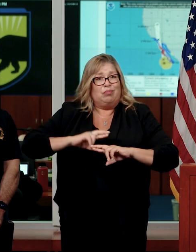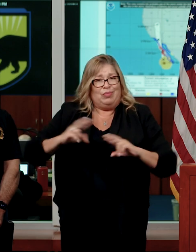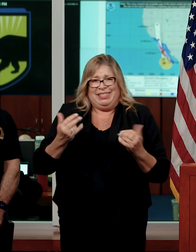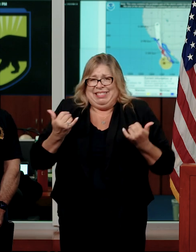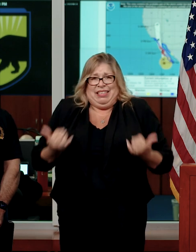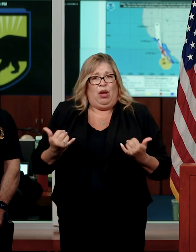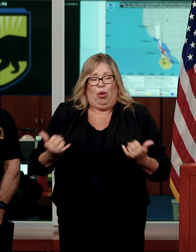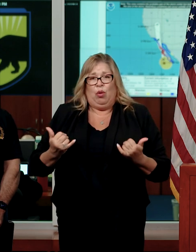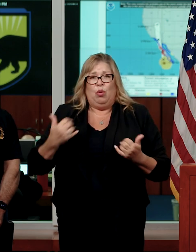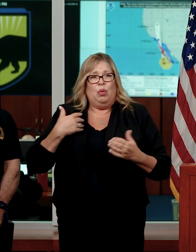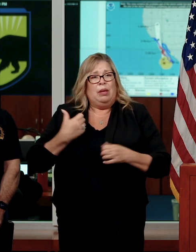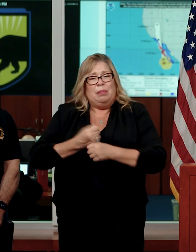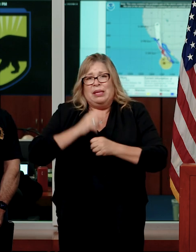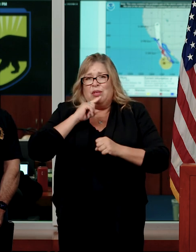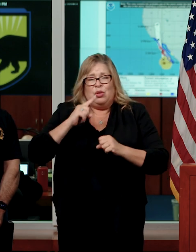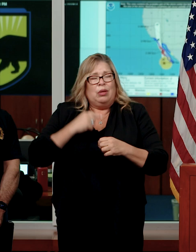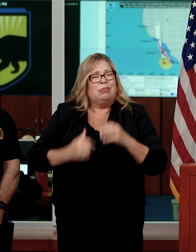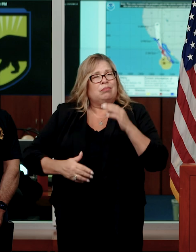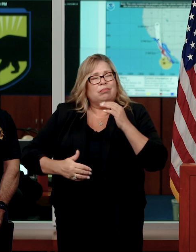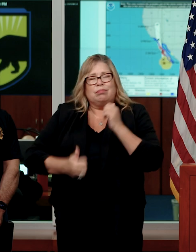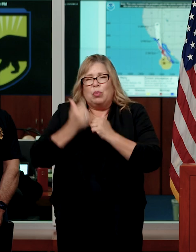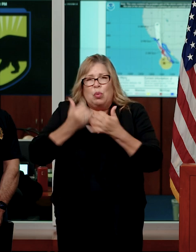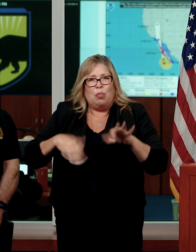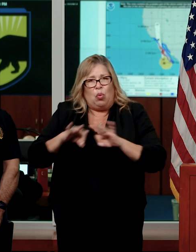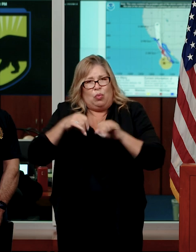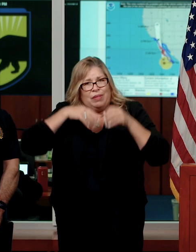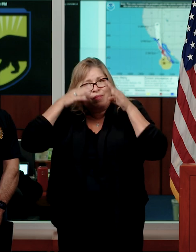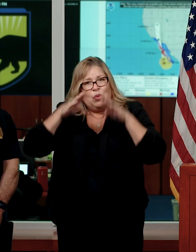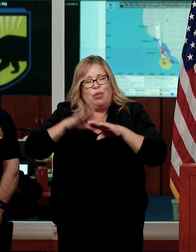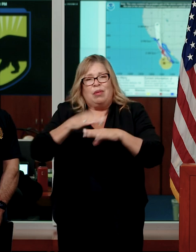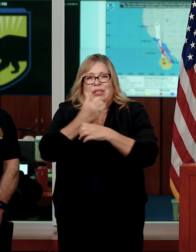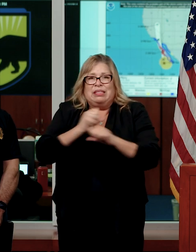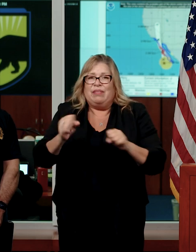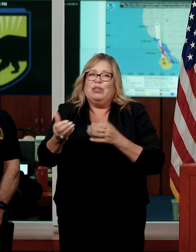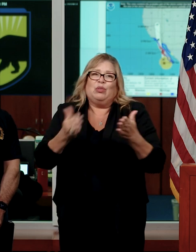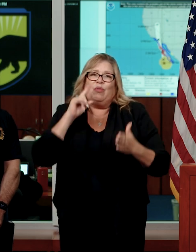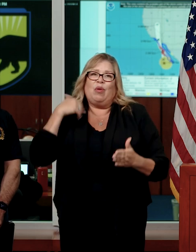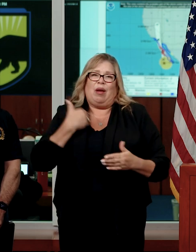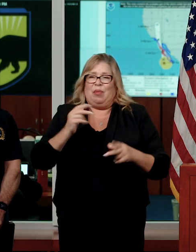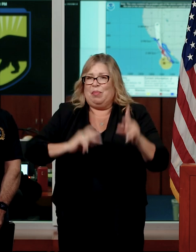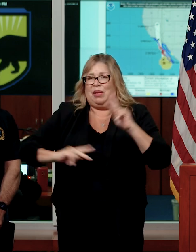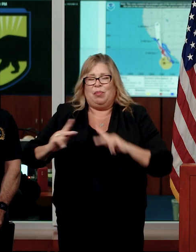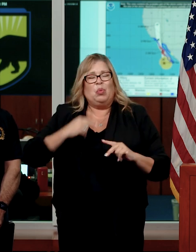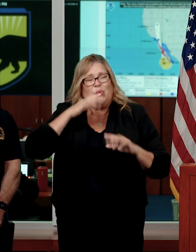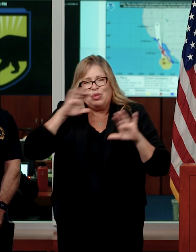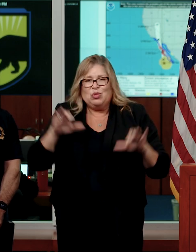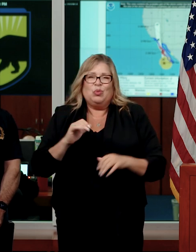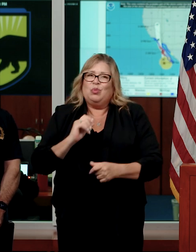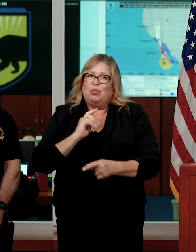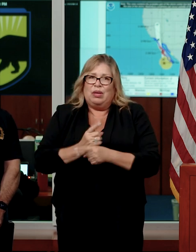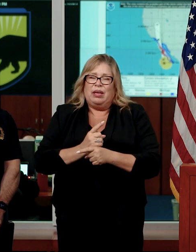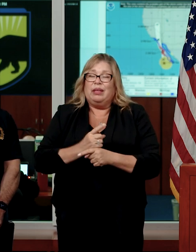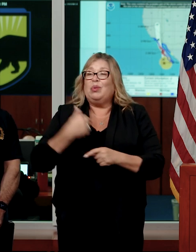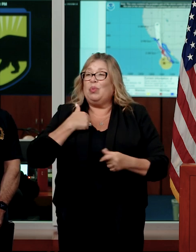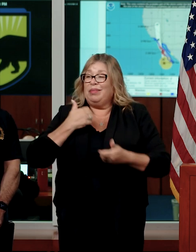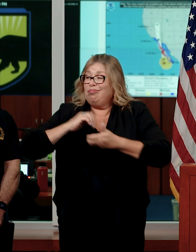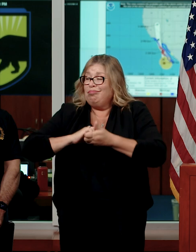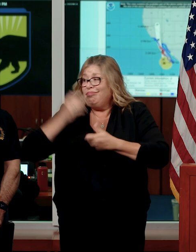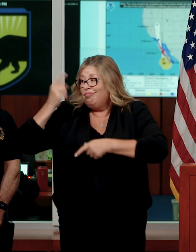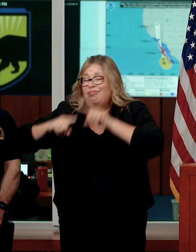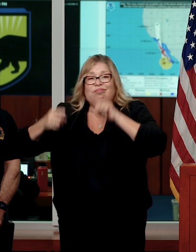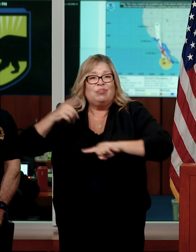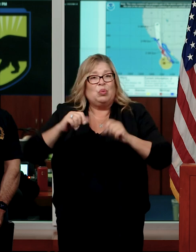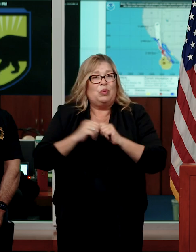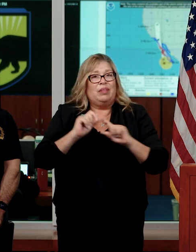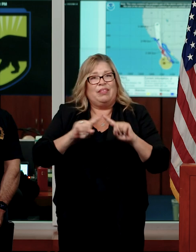taking necessary steps to provide the highest level of safety and service to the public. We're going to get it right. We're going to do it right. And by collaborating with our partner